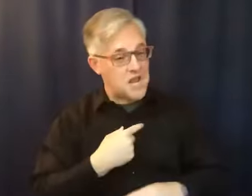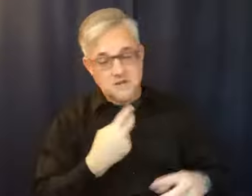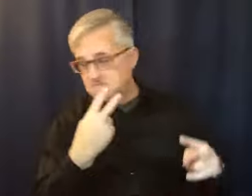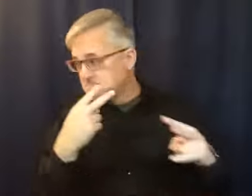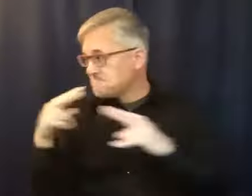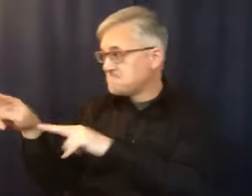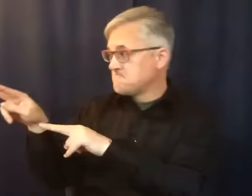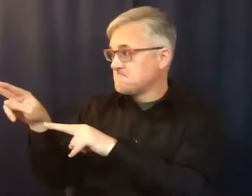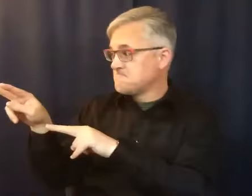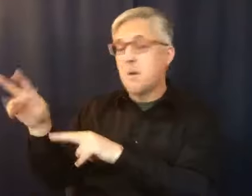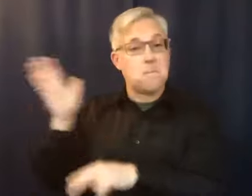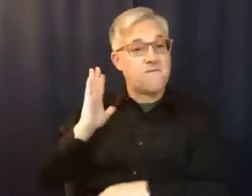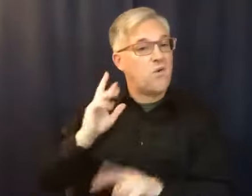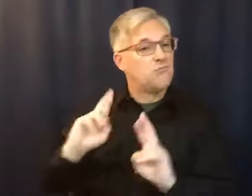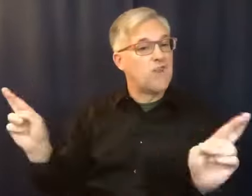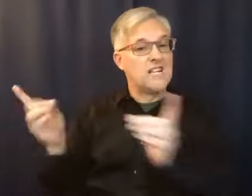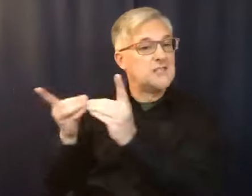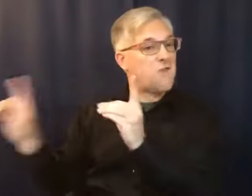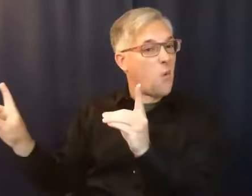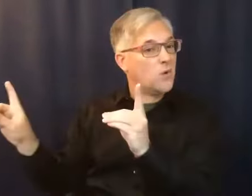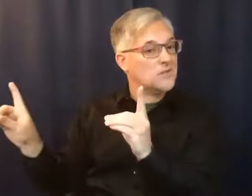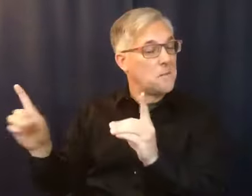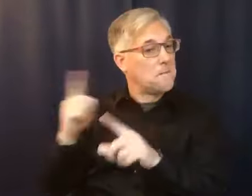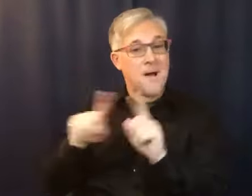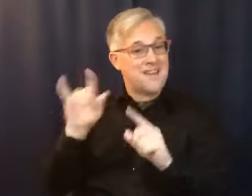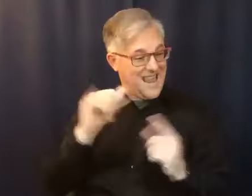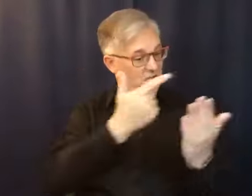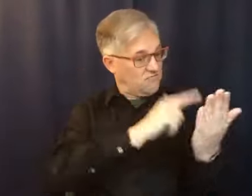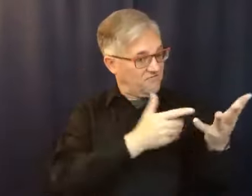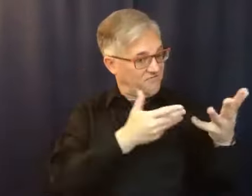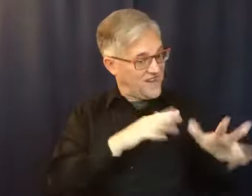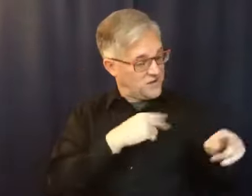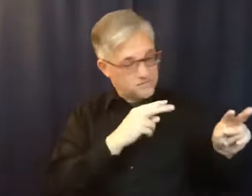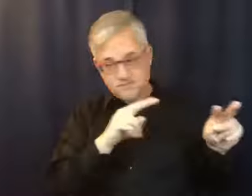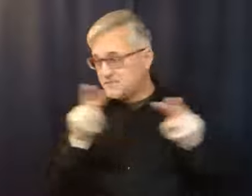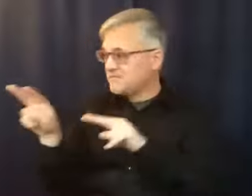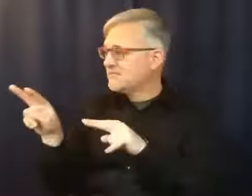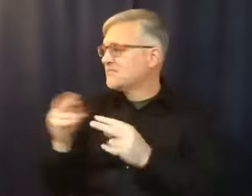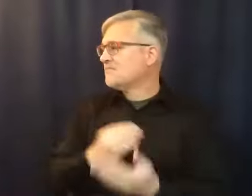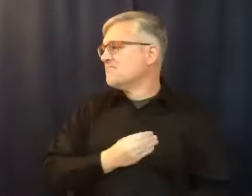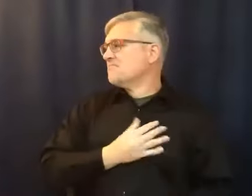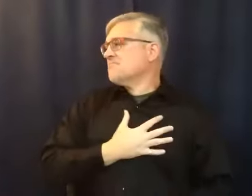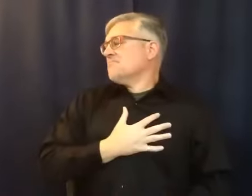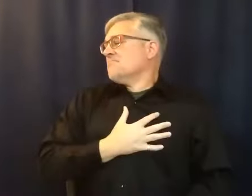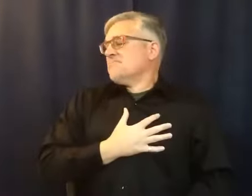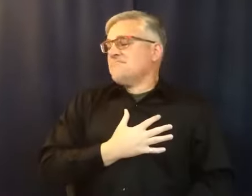I fell in love with. And he became one of the finest men I have ever known.